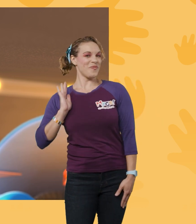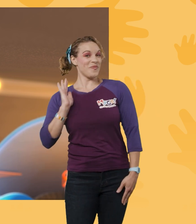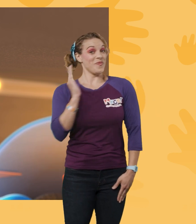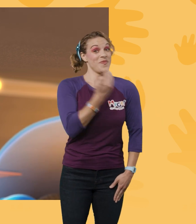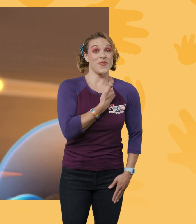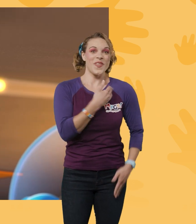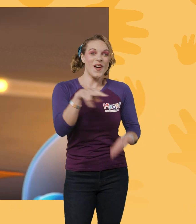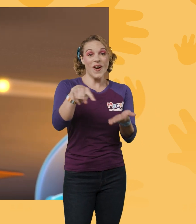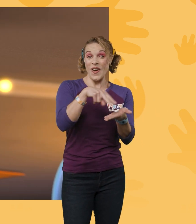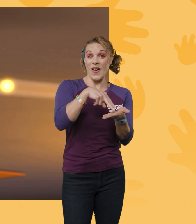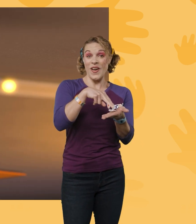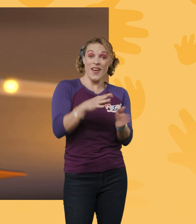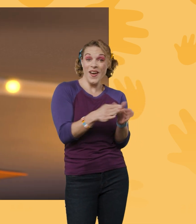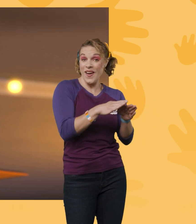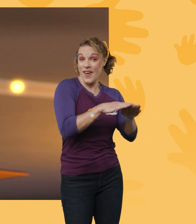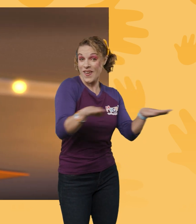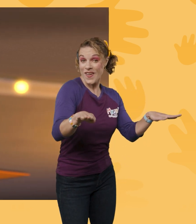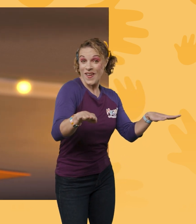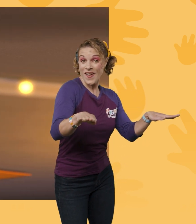personal dance floor!